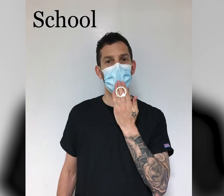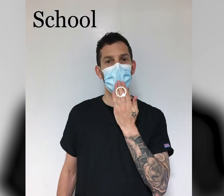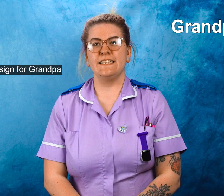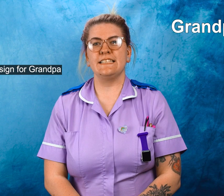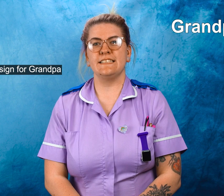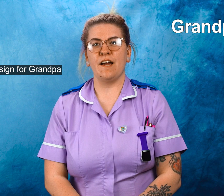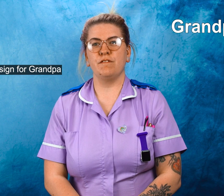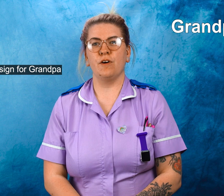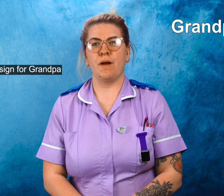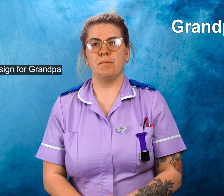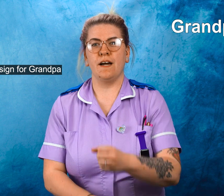This is the sign for grandpa.